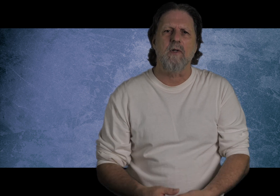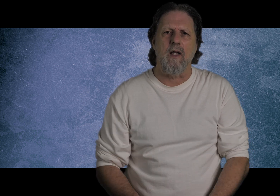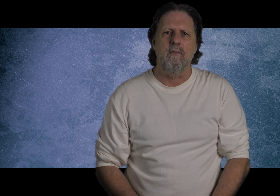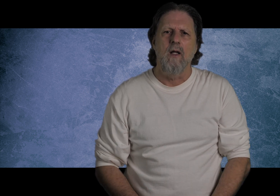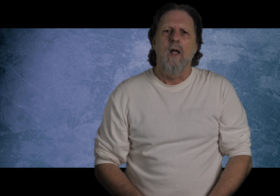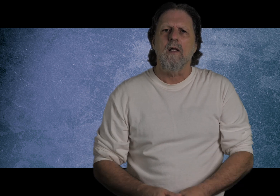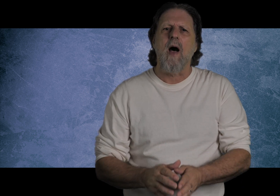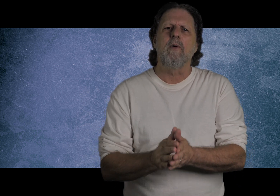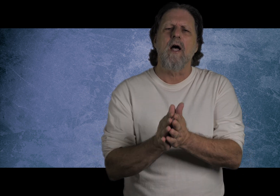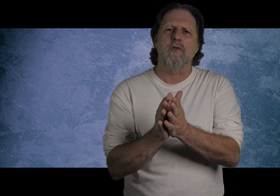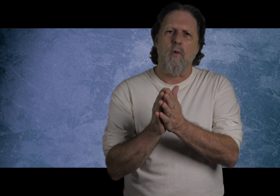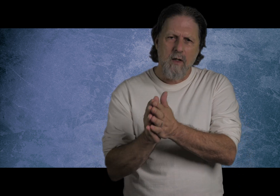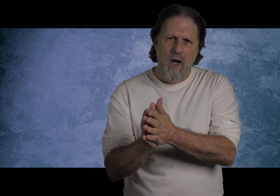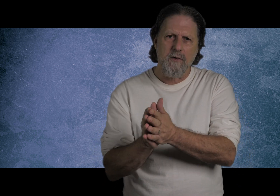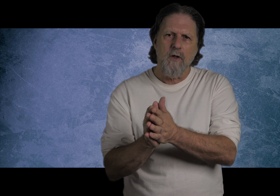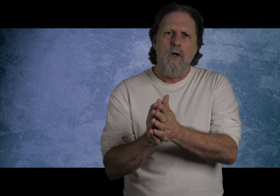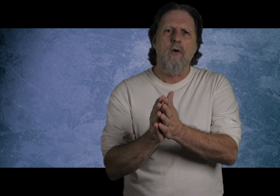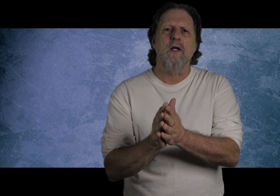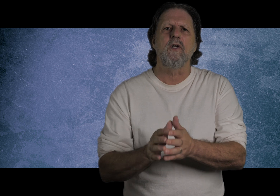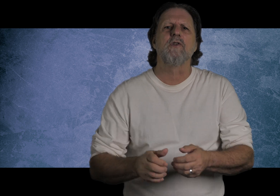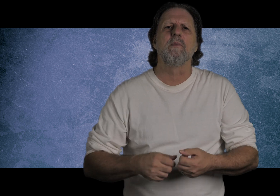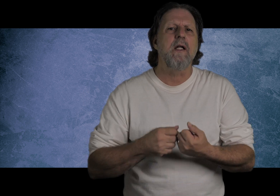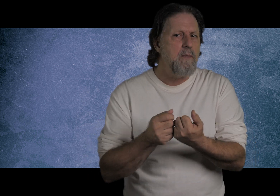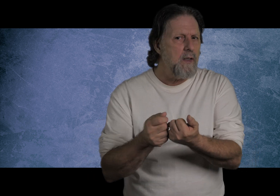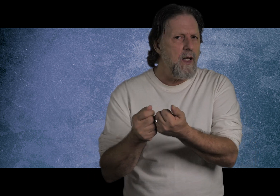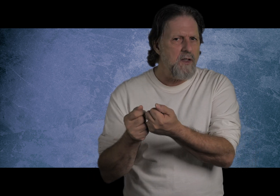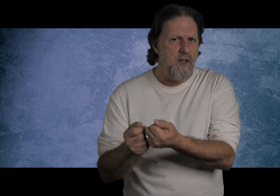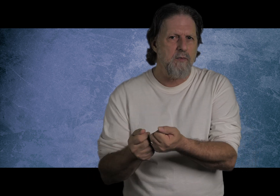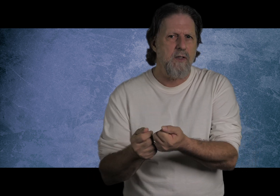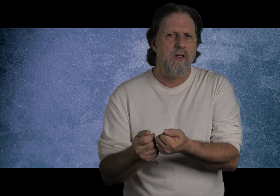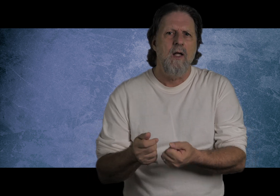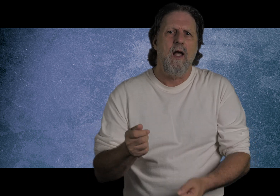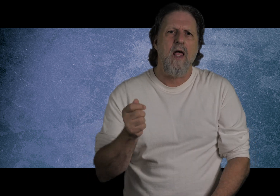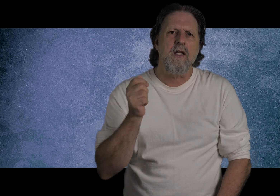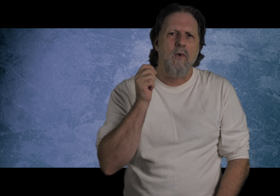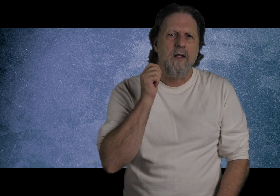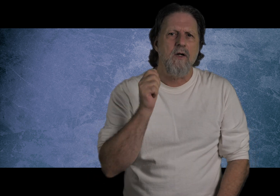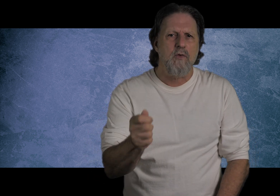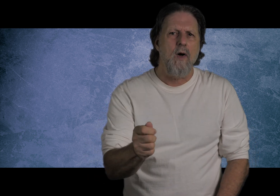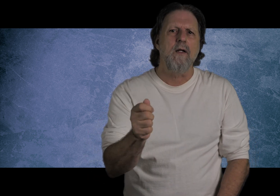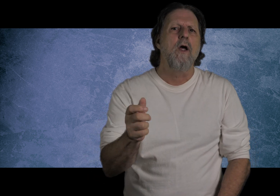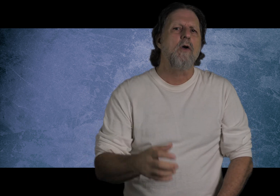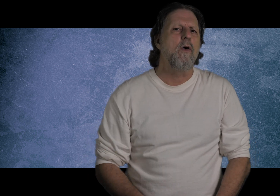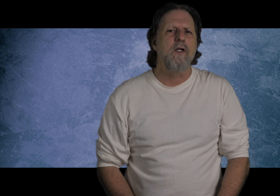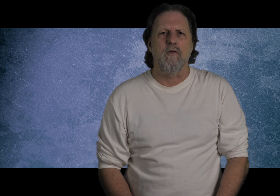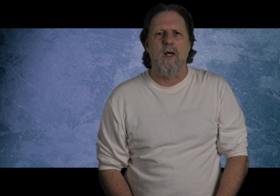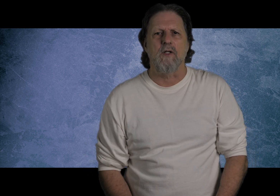claim. The Bible has one author who has used many men as instruments, and that is why there is one cohesive message.